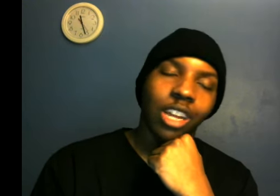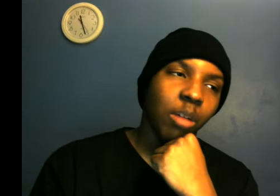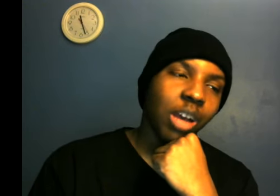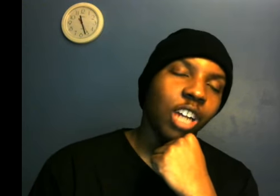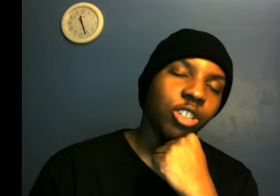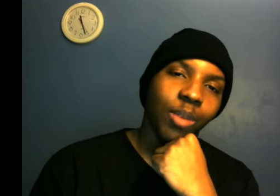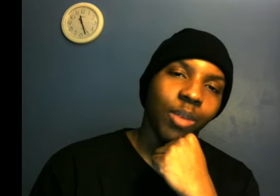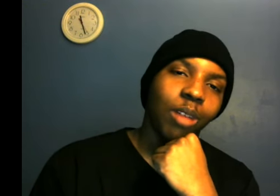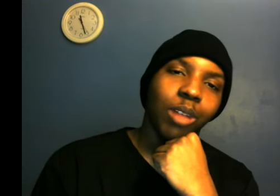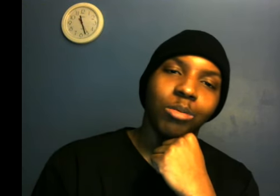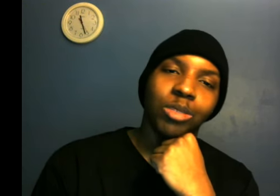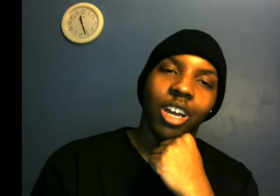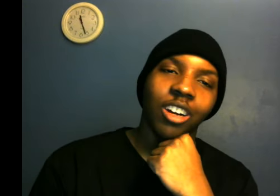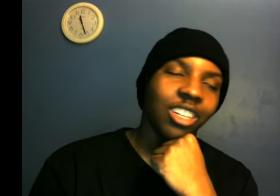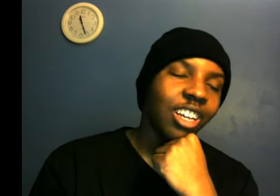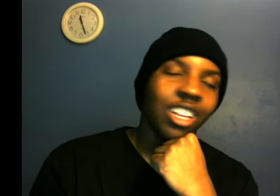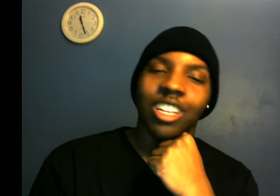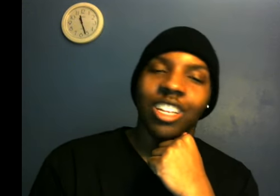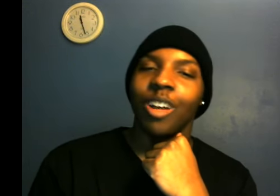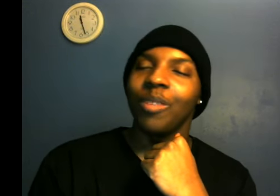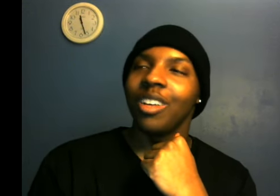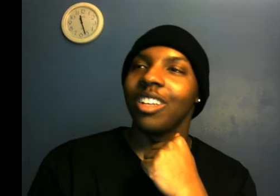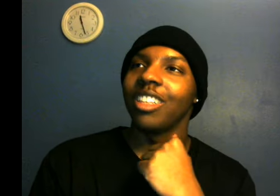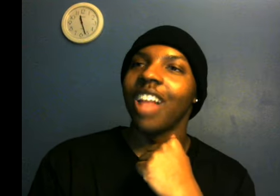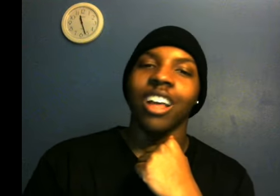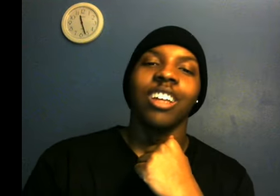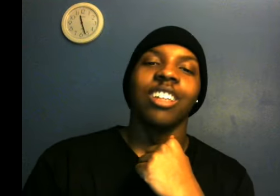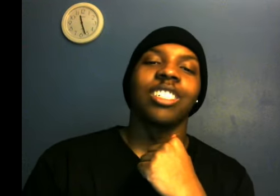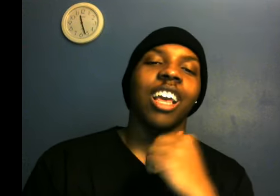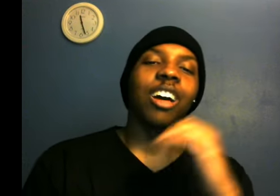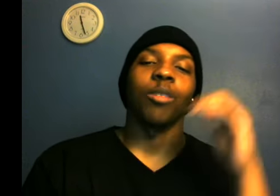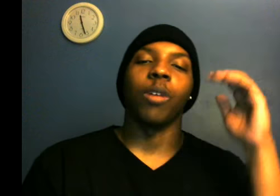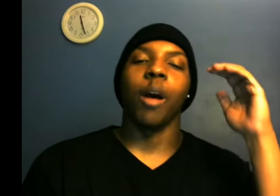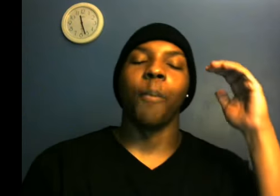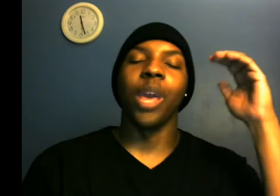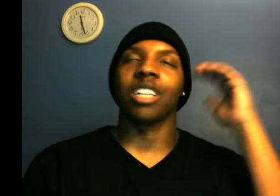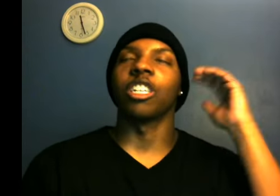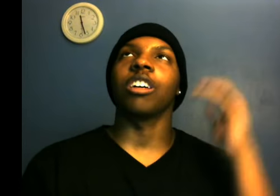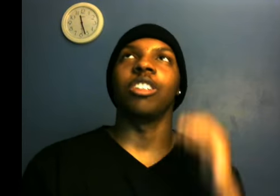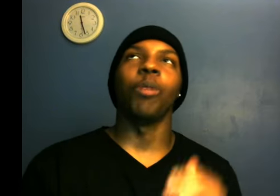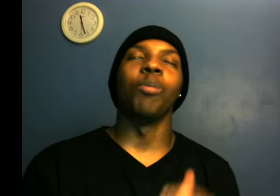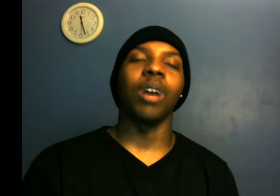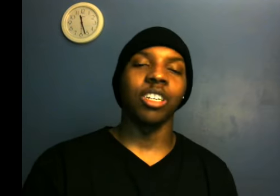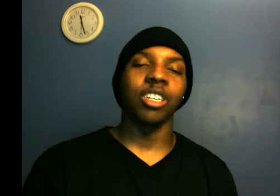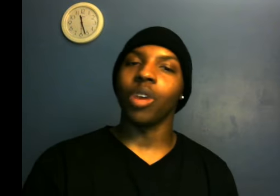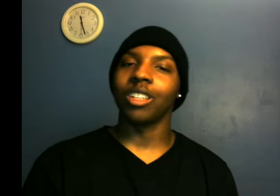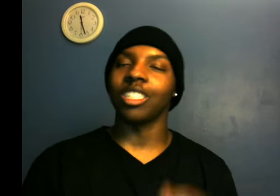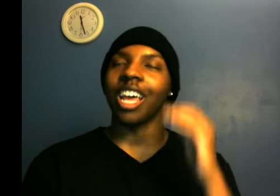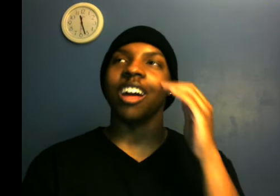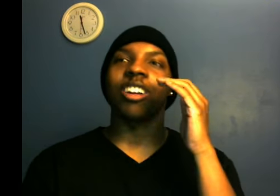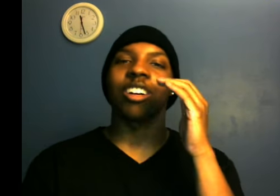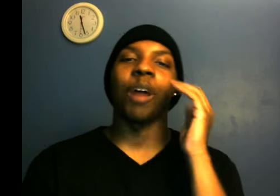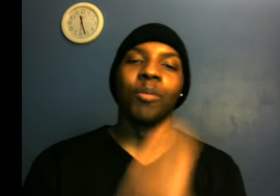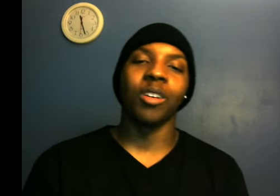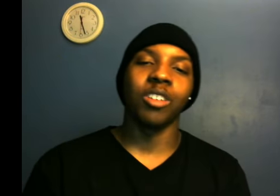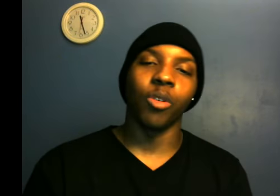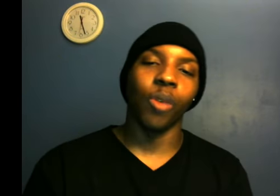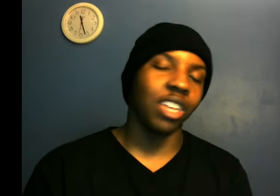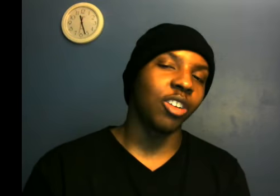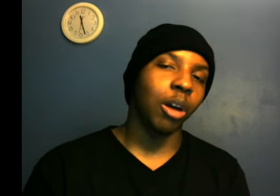damn contract, man. I'm, I'm sorry. I mean, not take a, a big chunk of your money away. Just take out a couple million away. You know